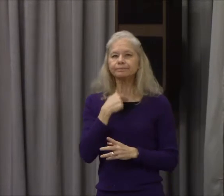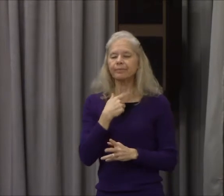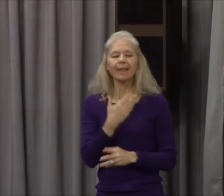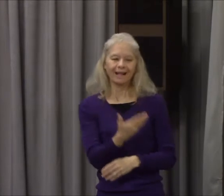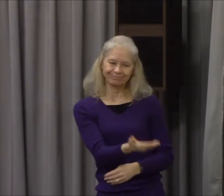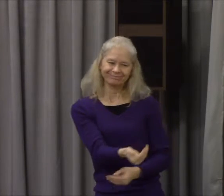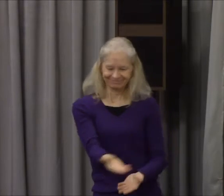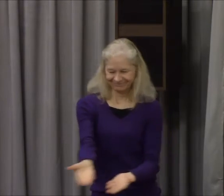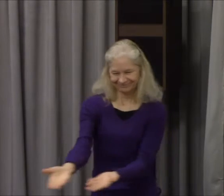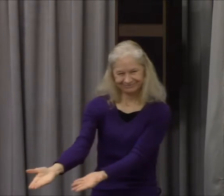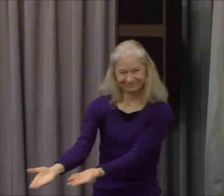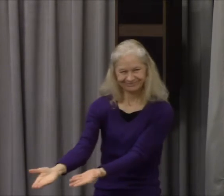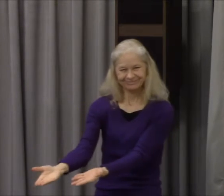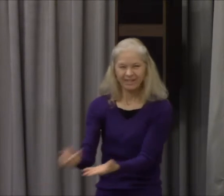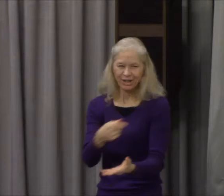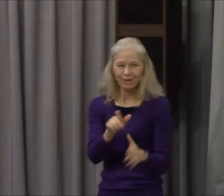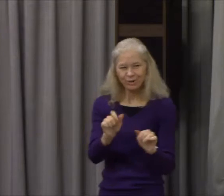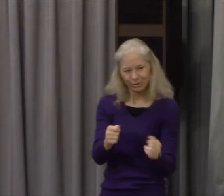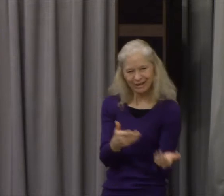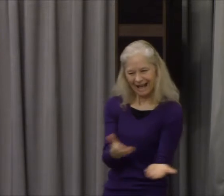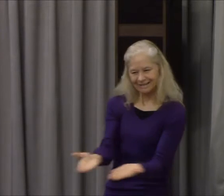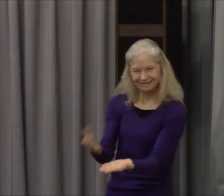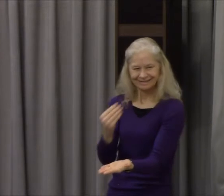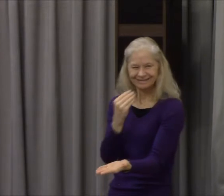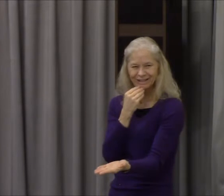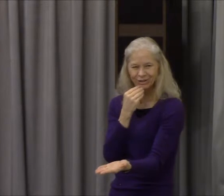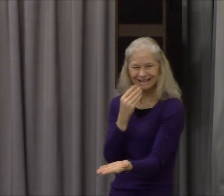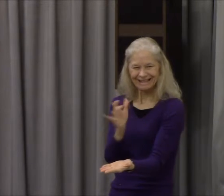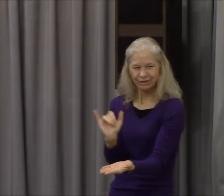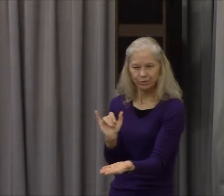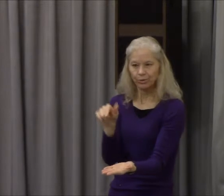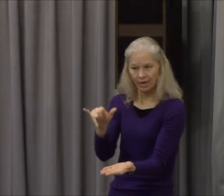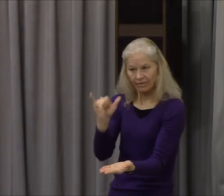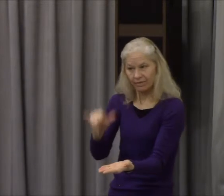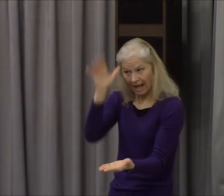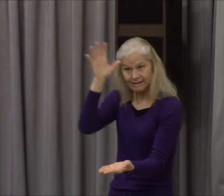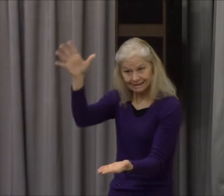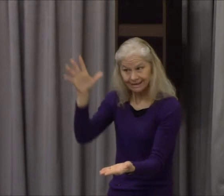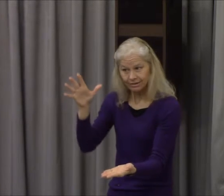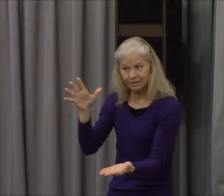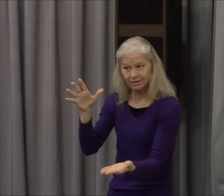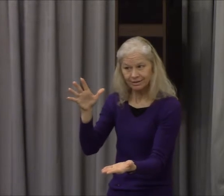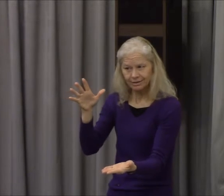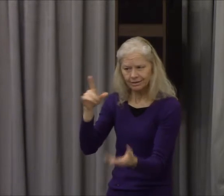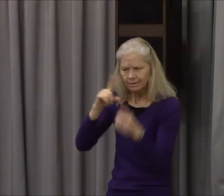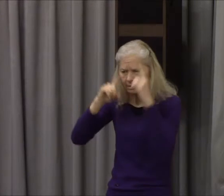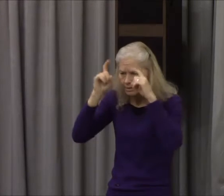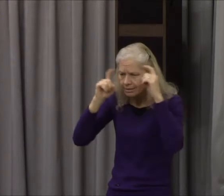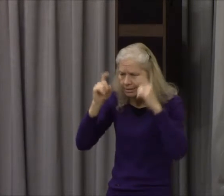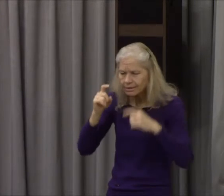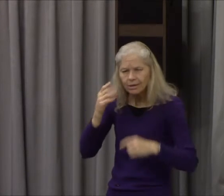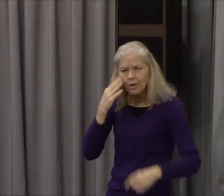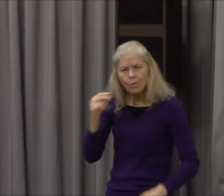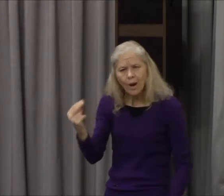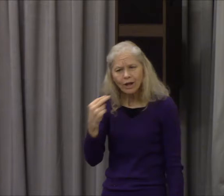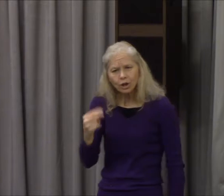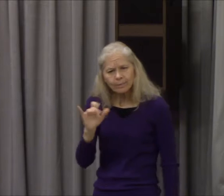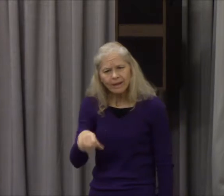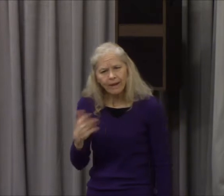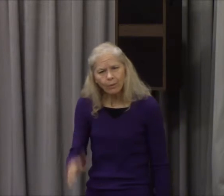don't have shame for their sins people or animals don't have sins or shame people do amen and you just had